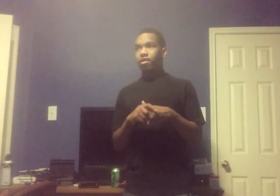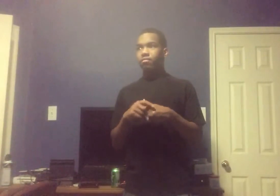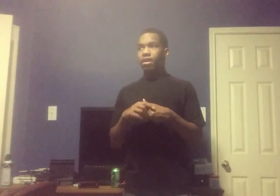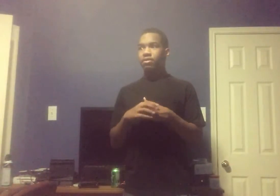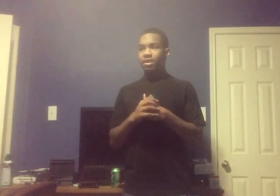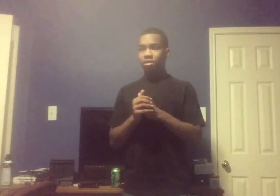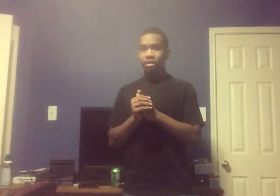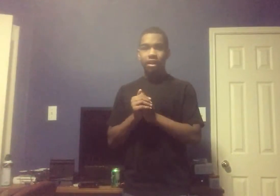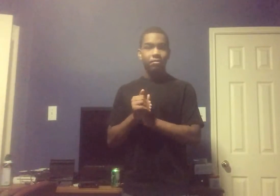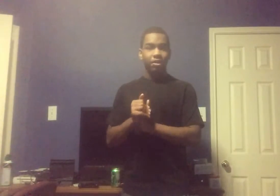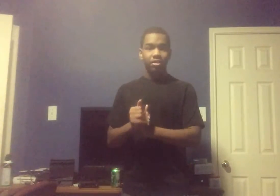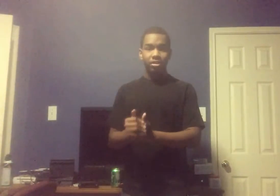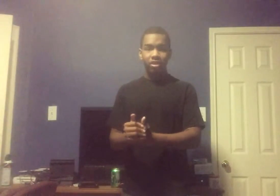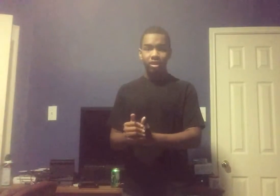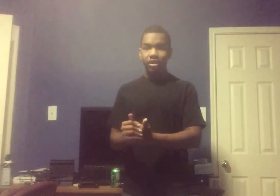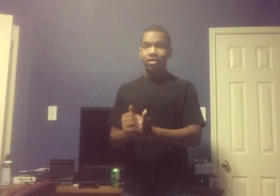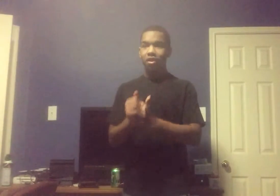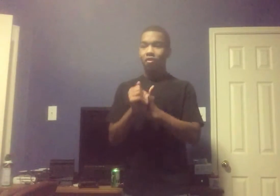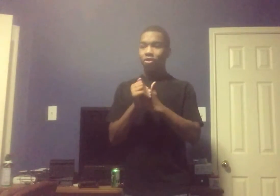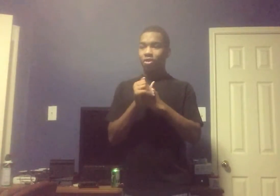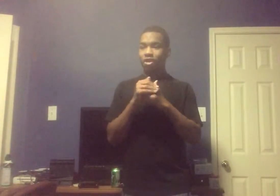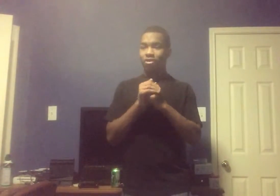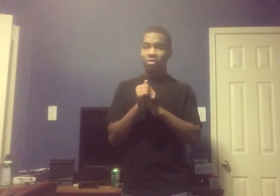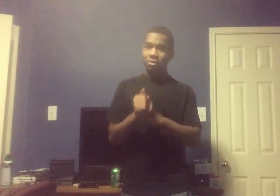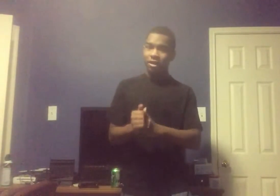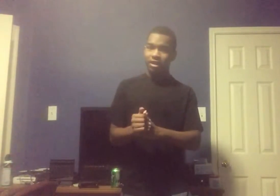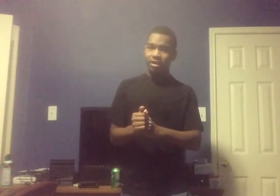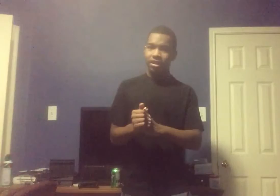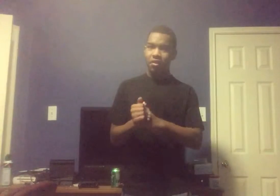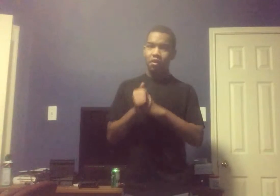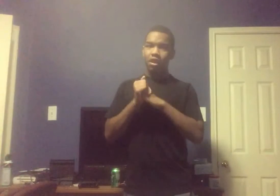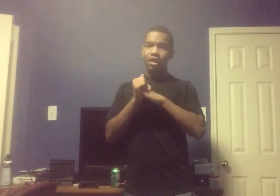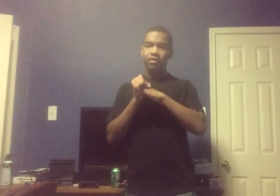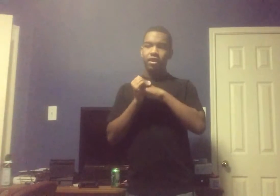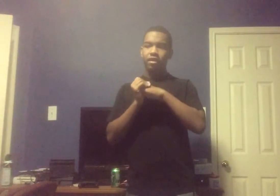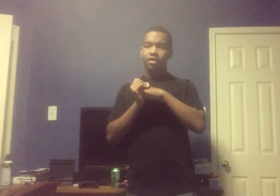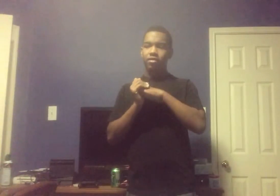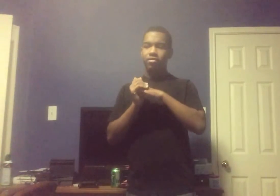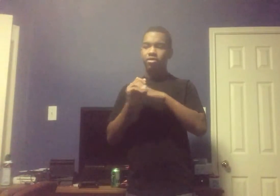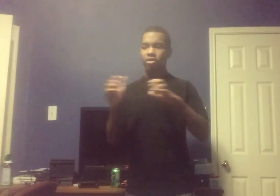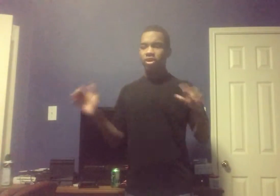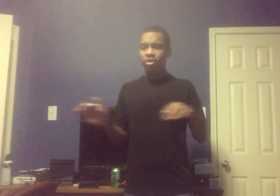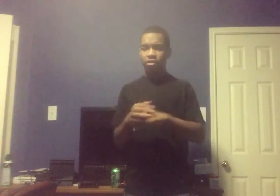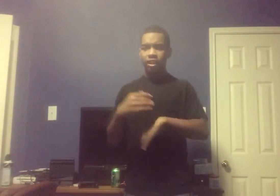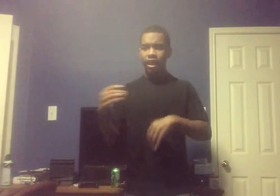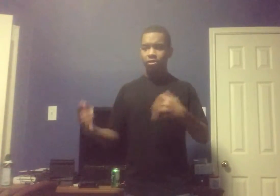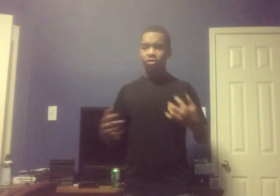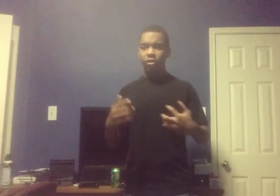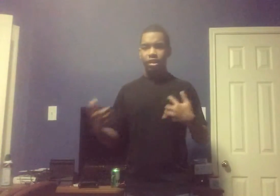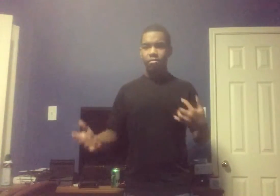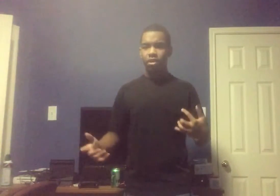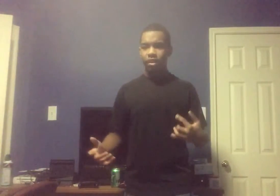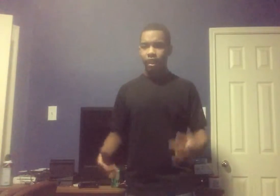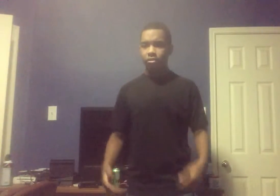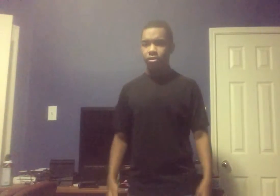Mike was like Okay I'm very sorry For interrupting The wedding And then You know They had a little Wedding party Afterwards